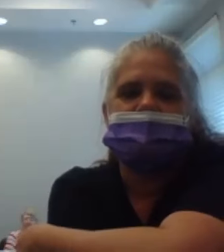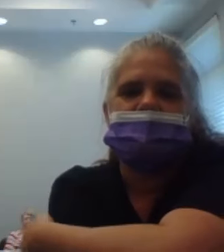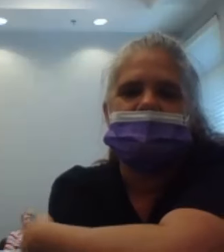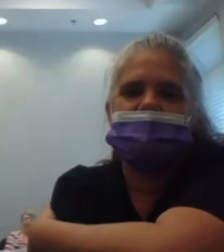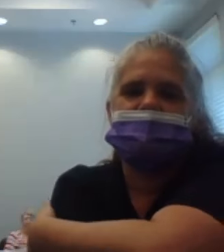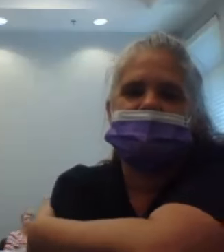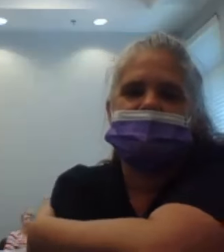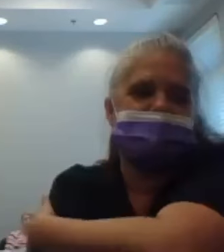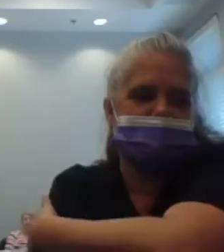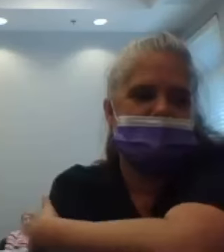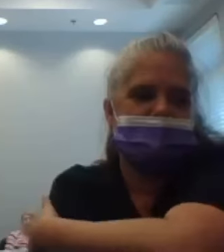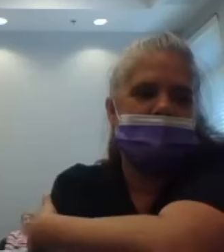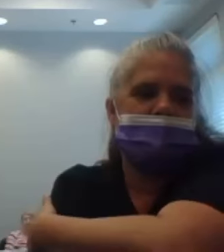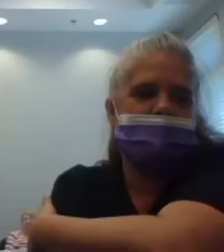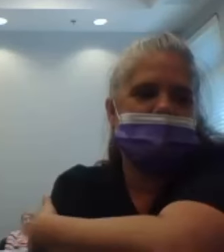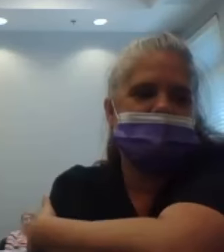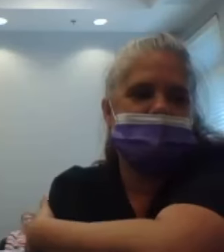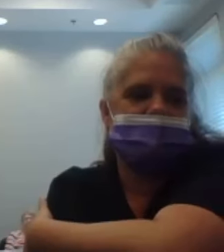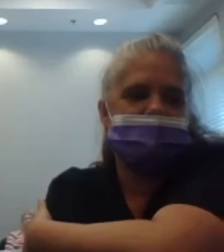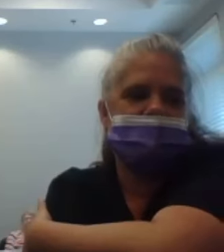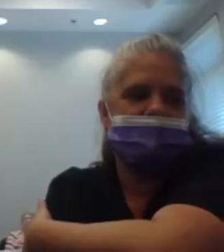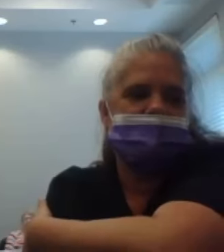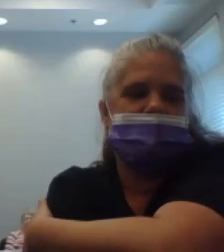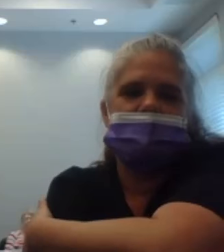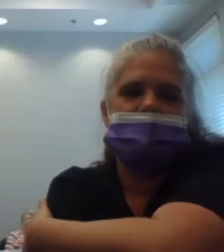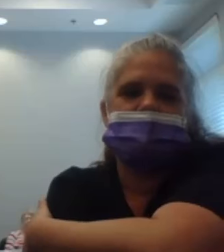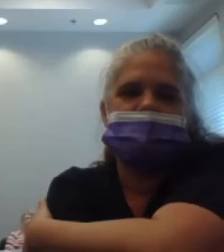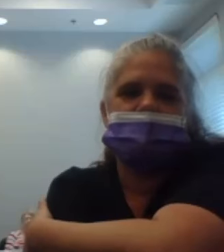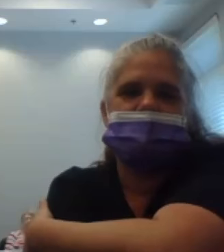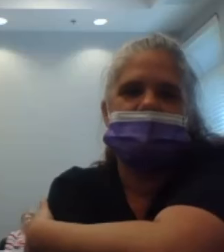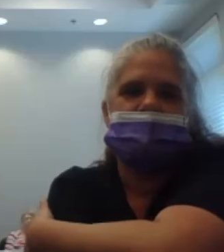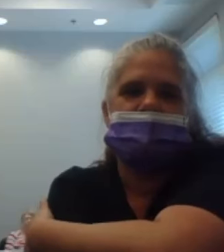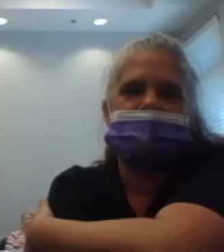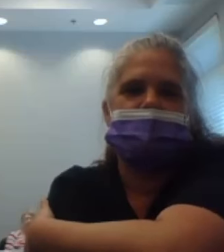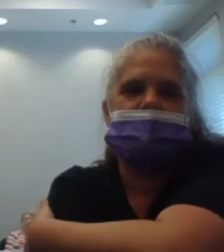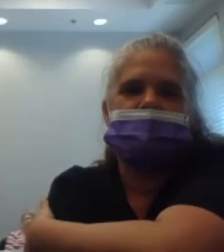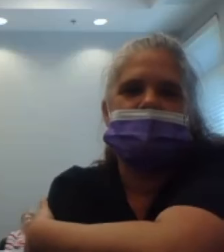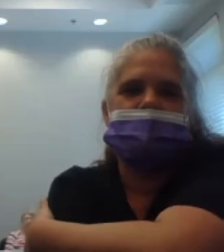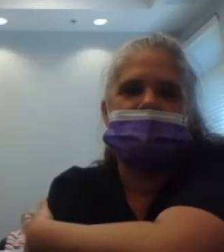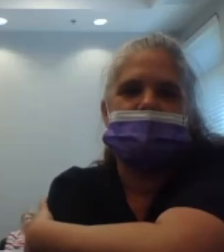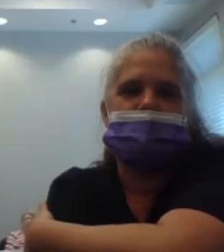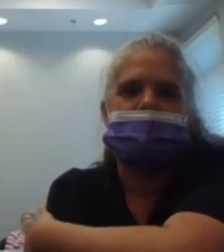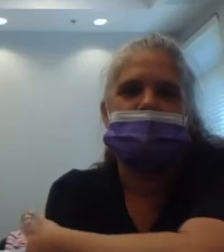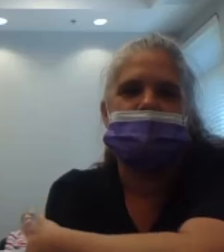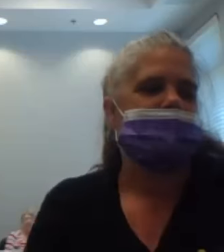17, 18, 19, 20, 20,